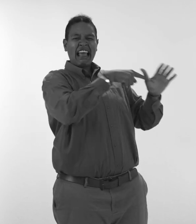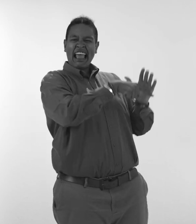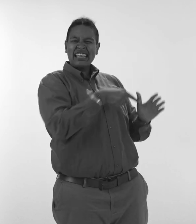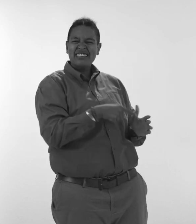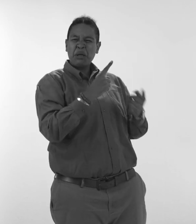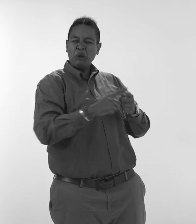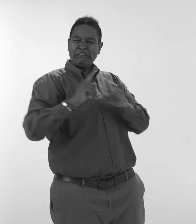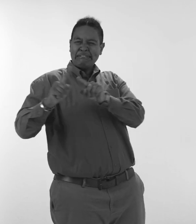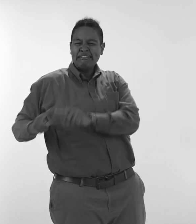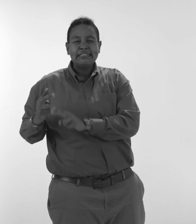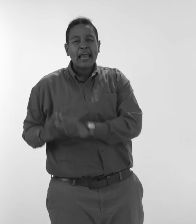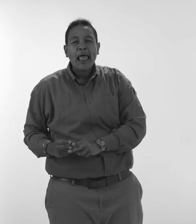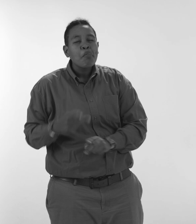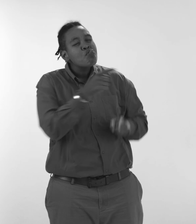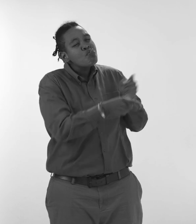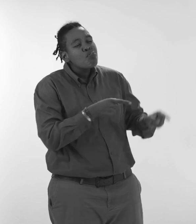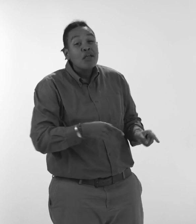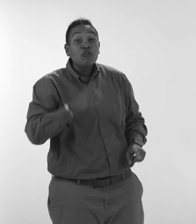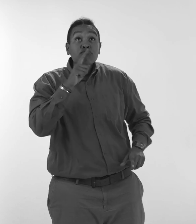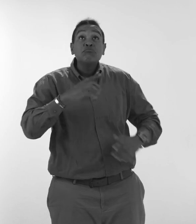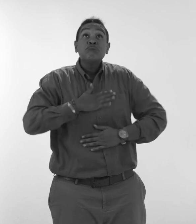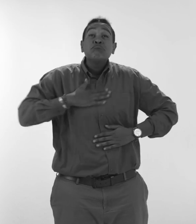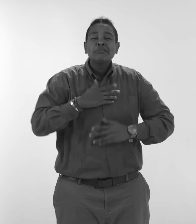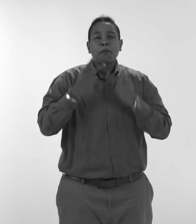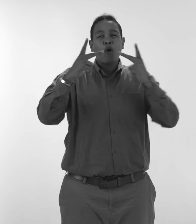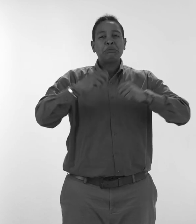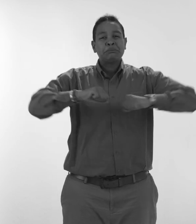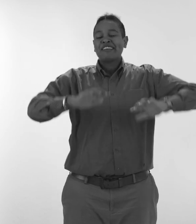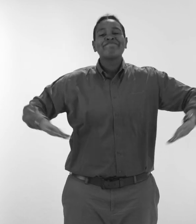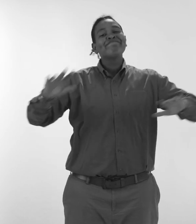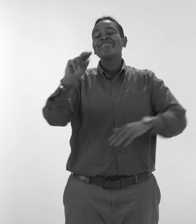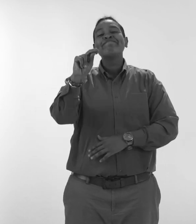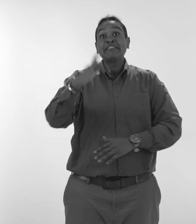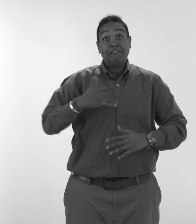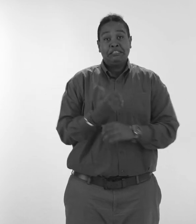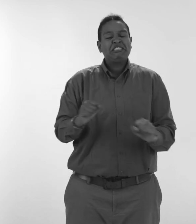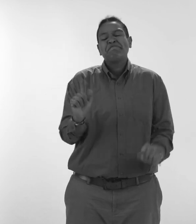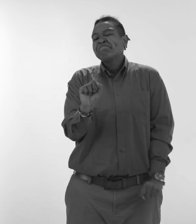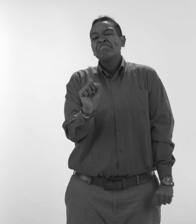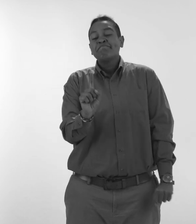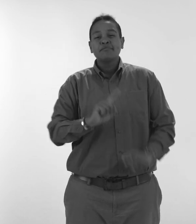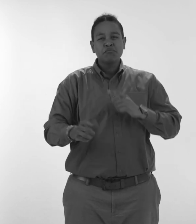I was referred to as sodomite amongst other things. I never truly enjoyed public spaces or felt safe